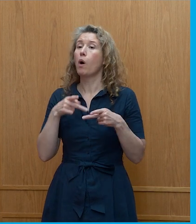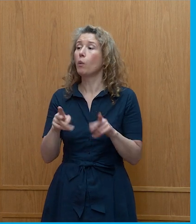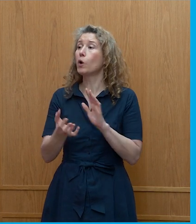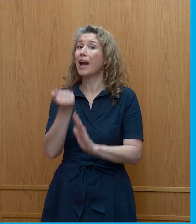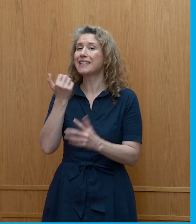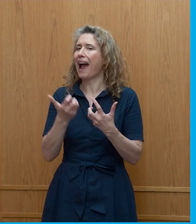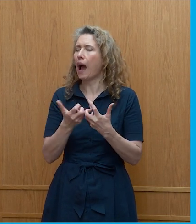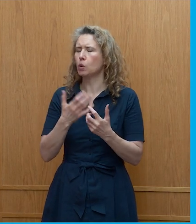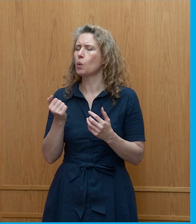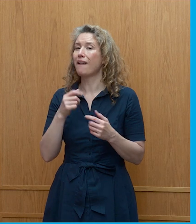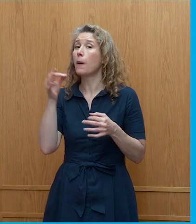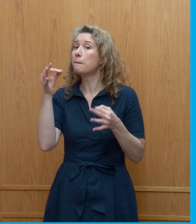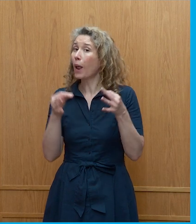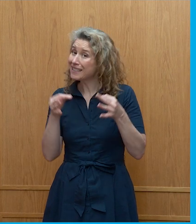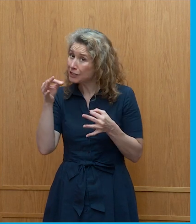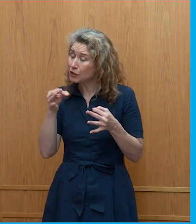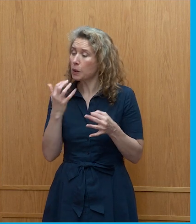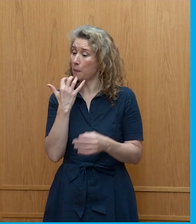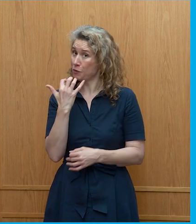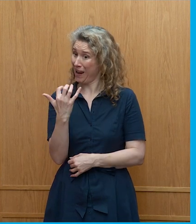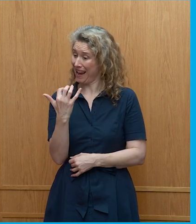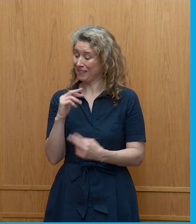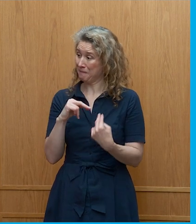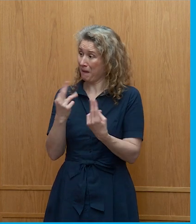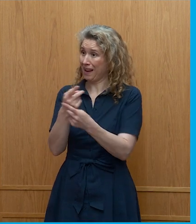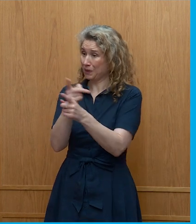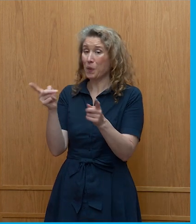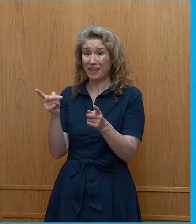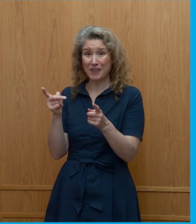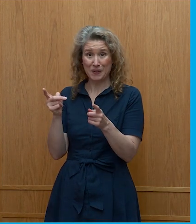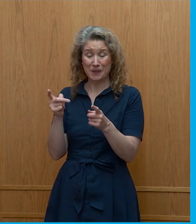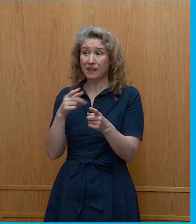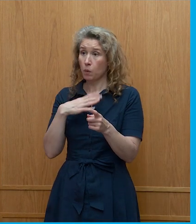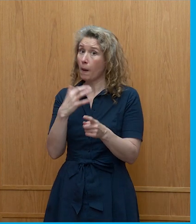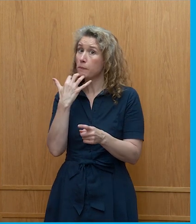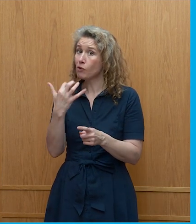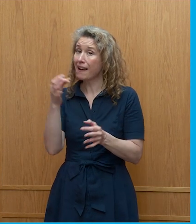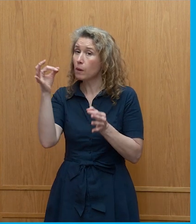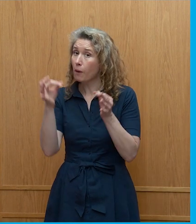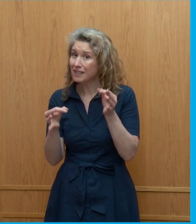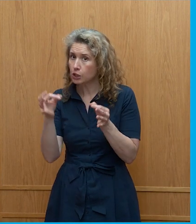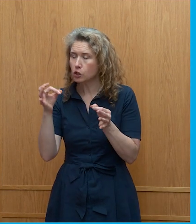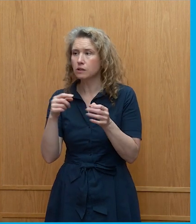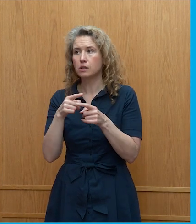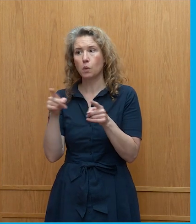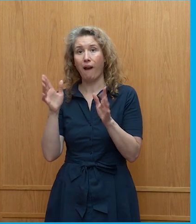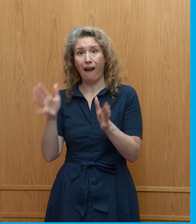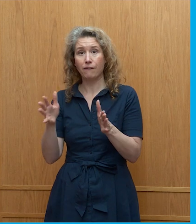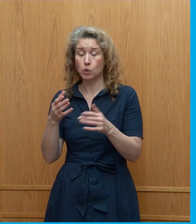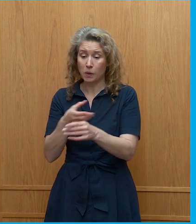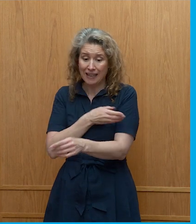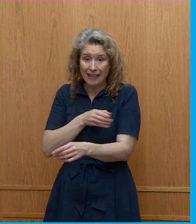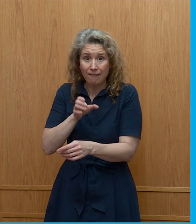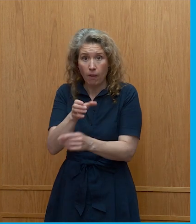that is you have brave politicians so this is a call back to everybody here if you want brave politicians you have to embolden them